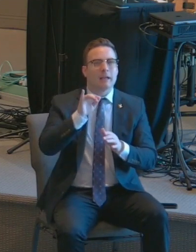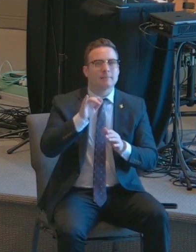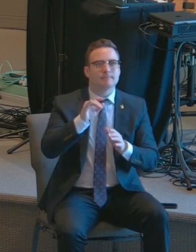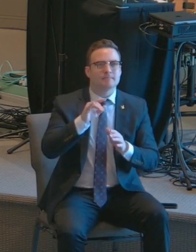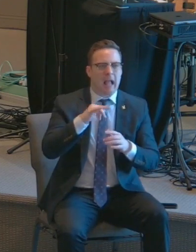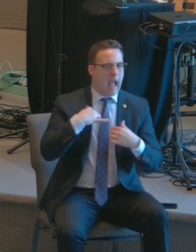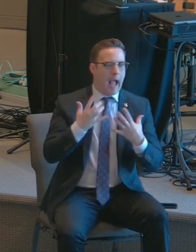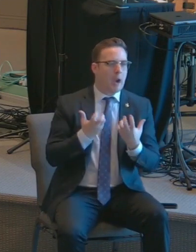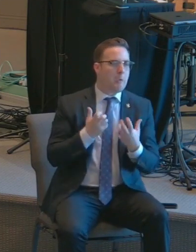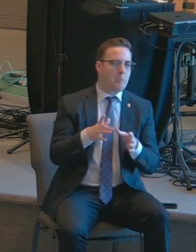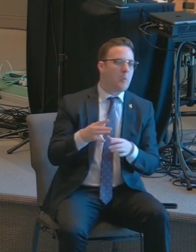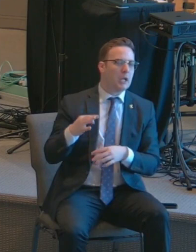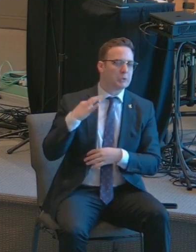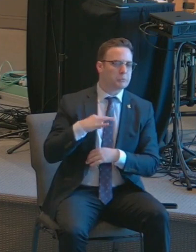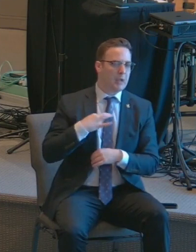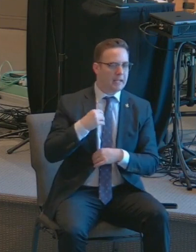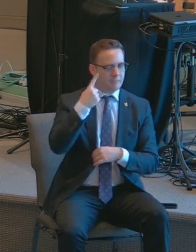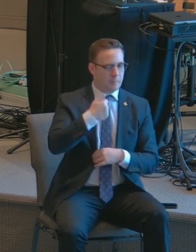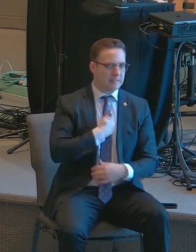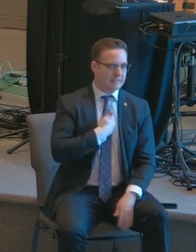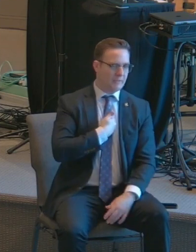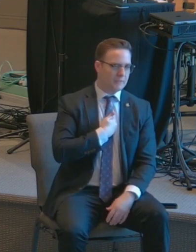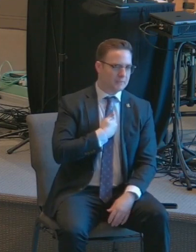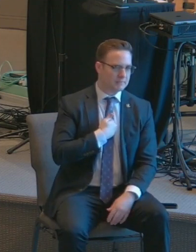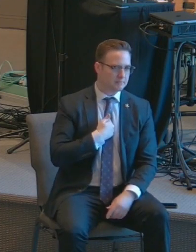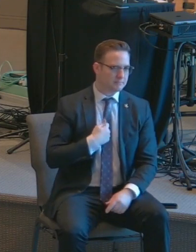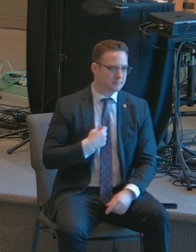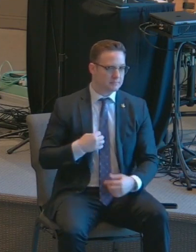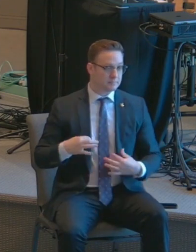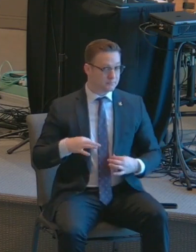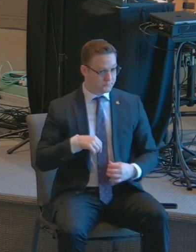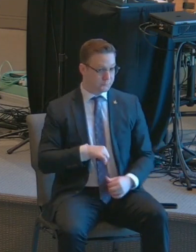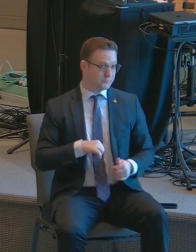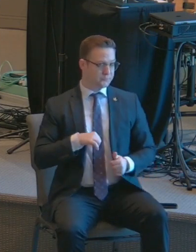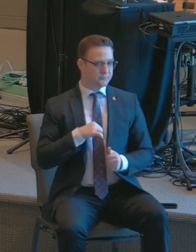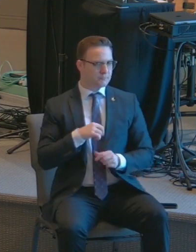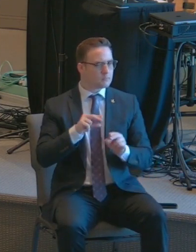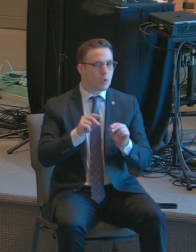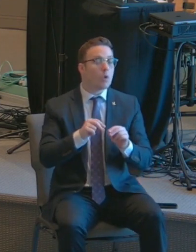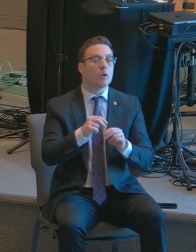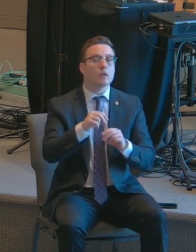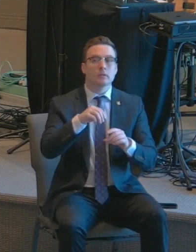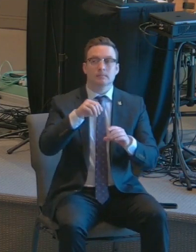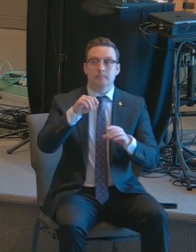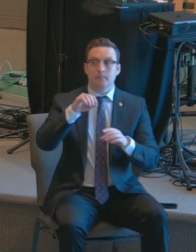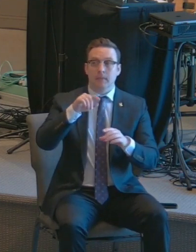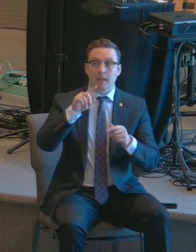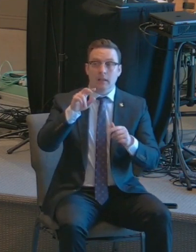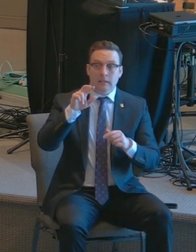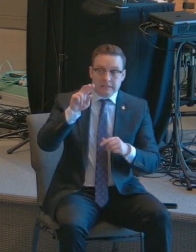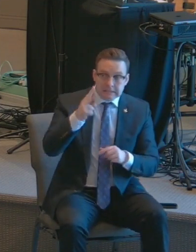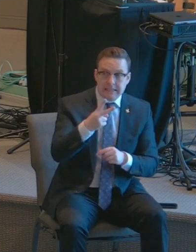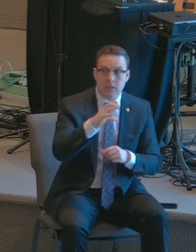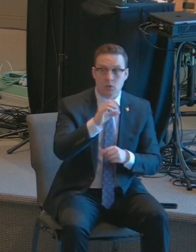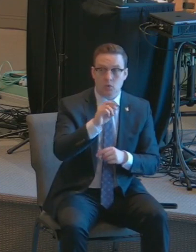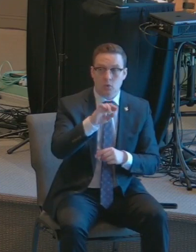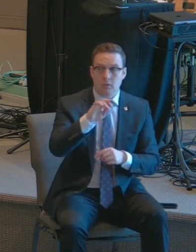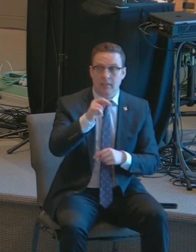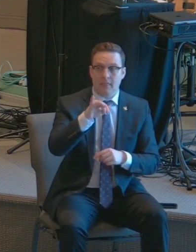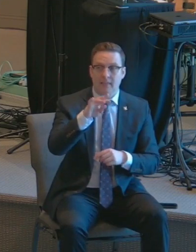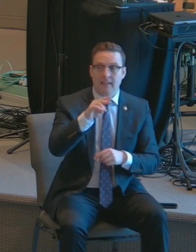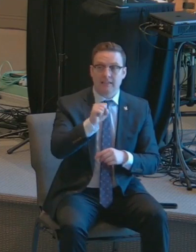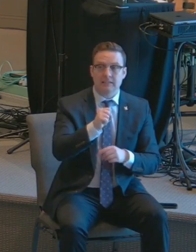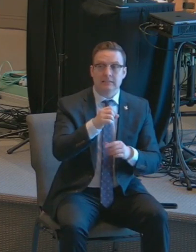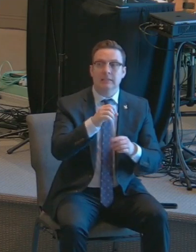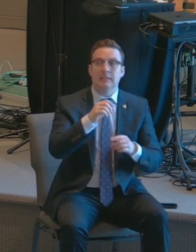to me. I don't want any credit to me. But he was saying right here that three times I begged the Lord to take it